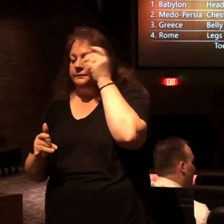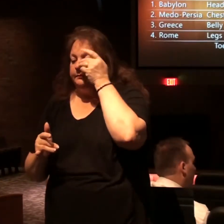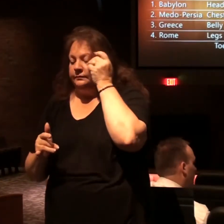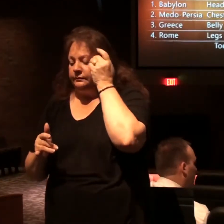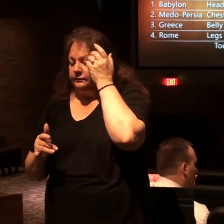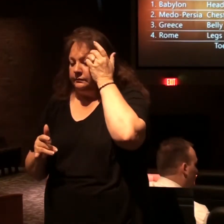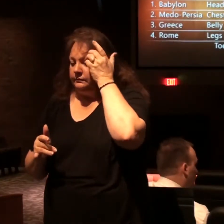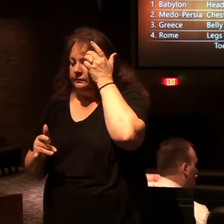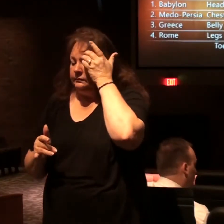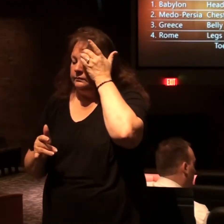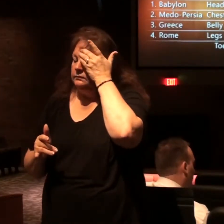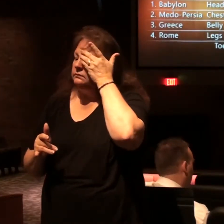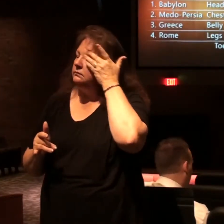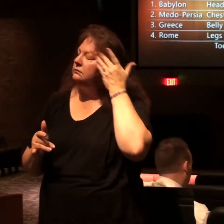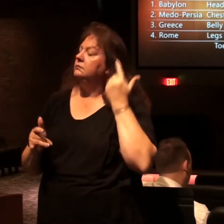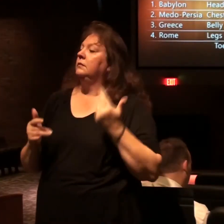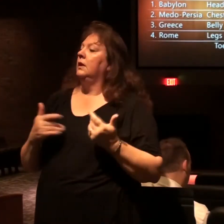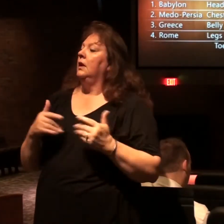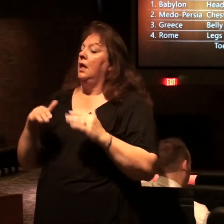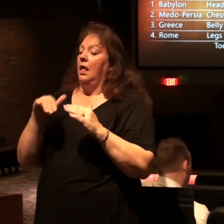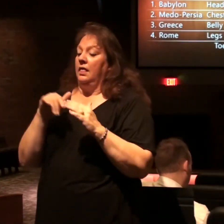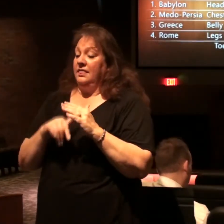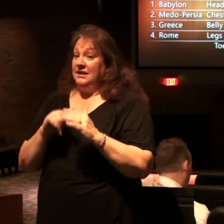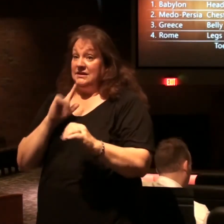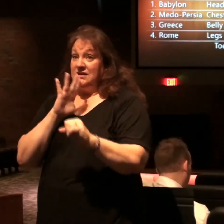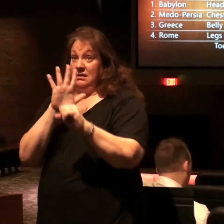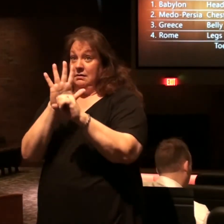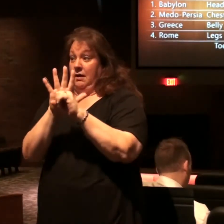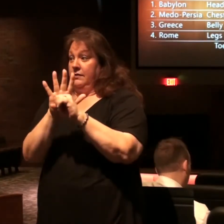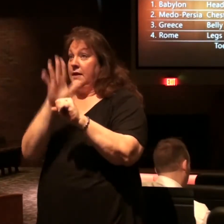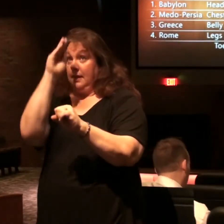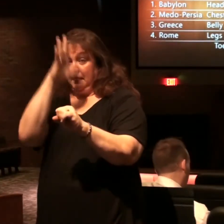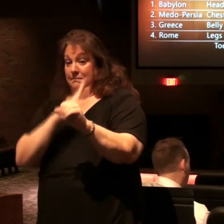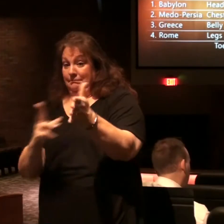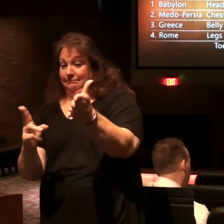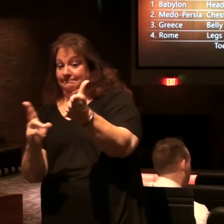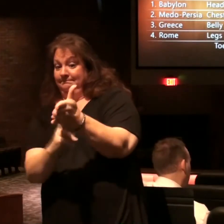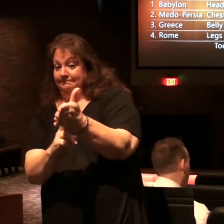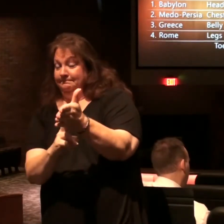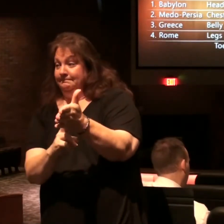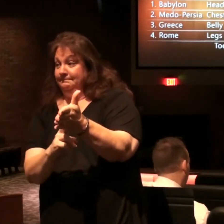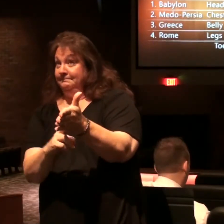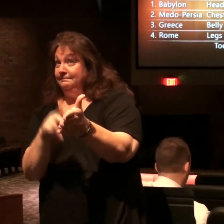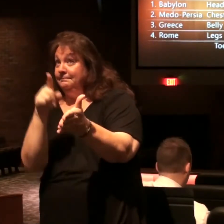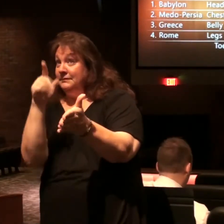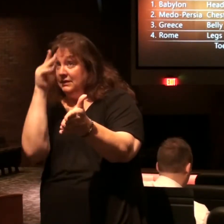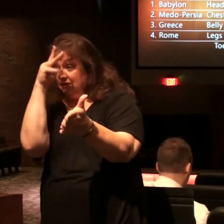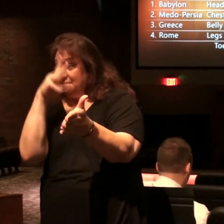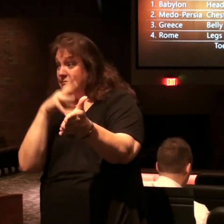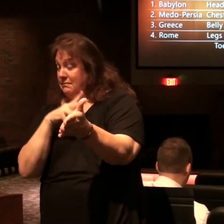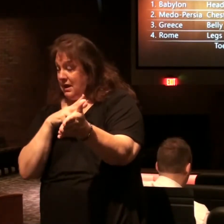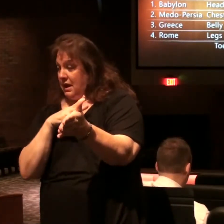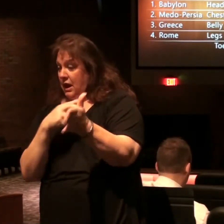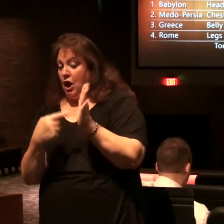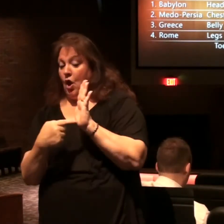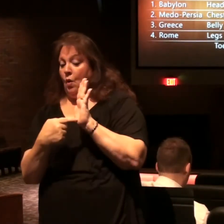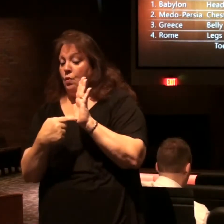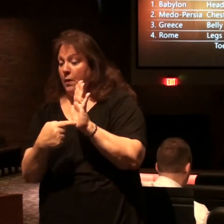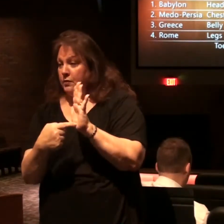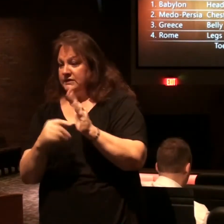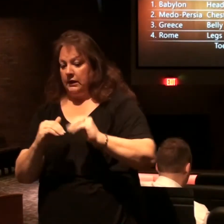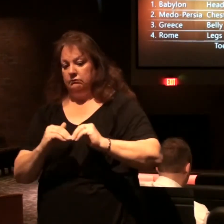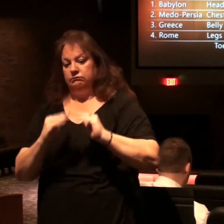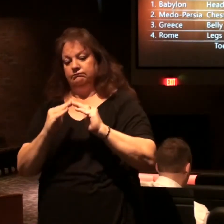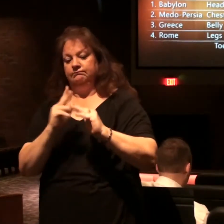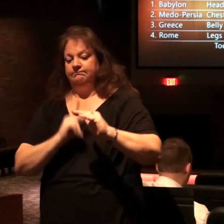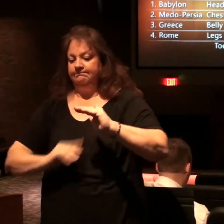in Revelation all all on the basis of this covenant with this man representing the revived